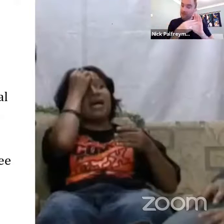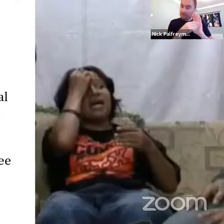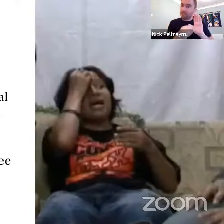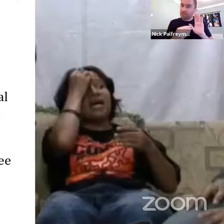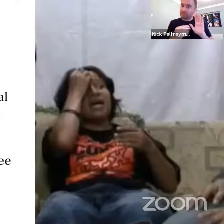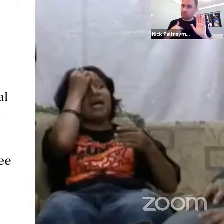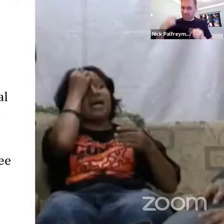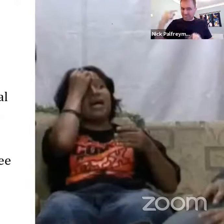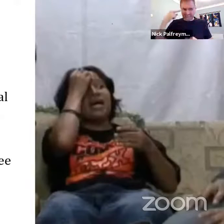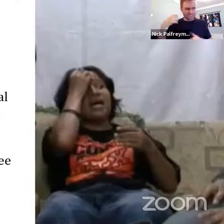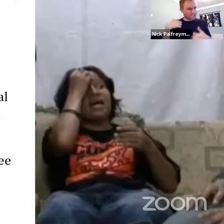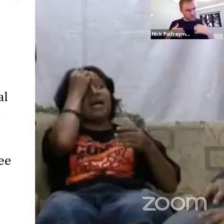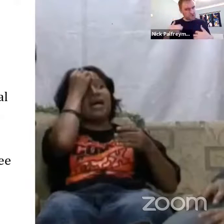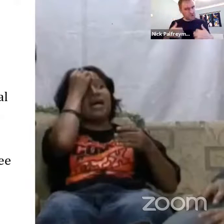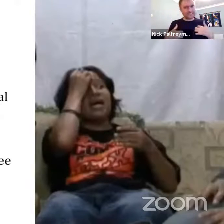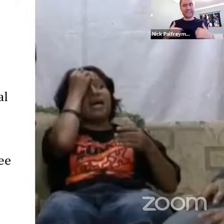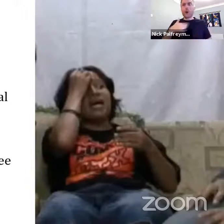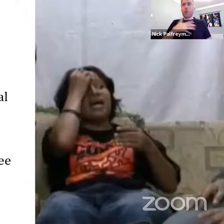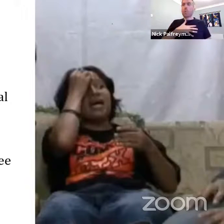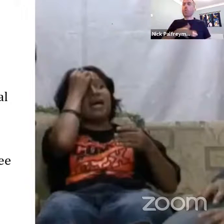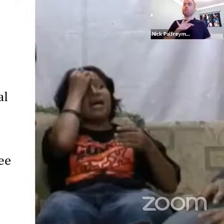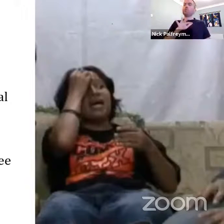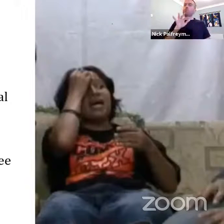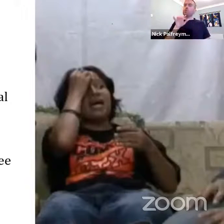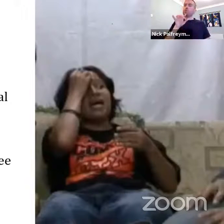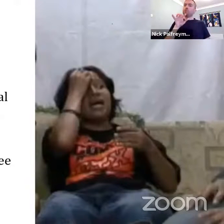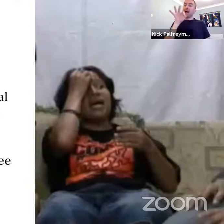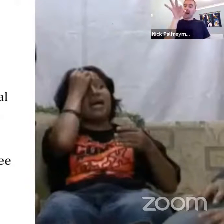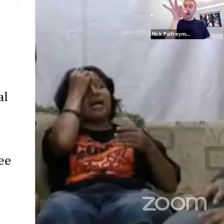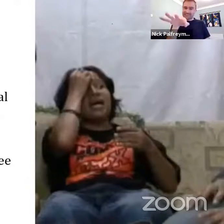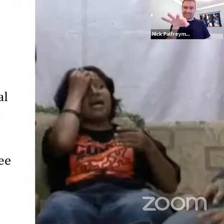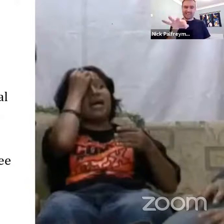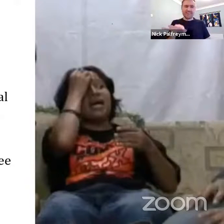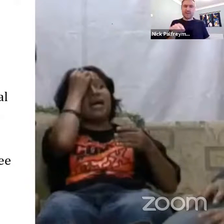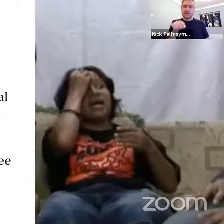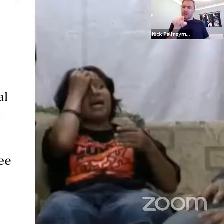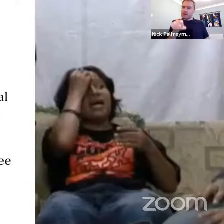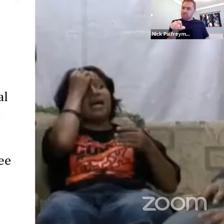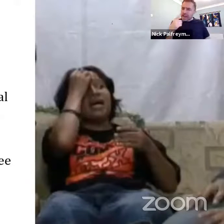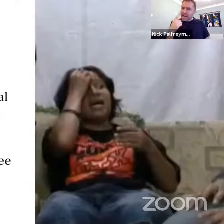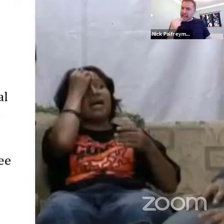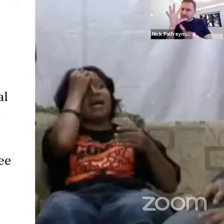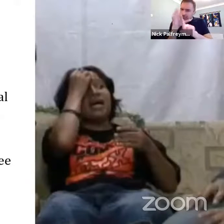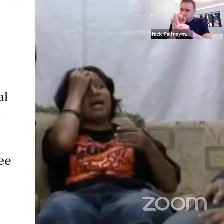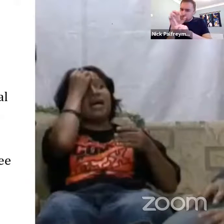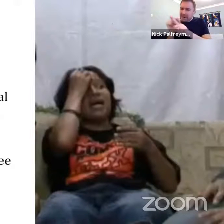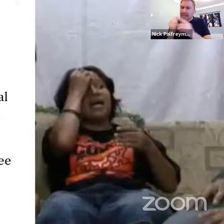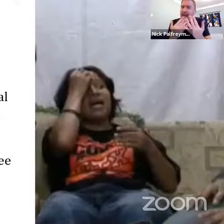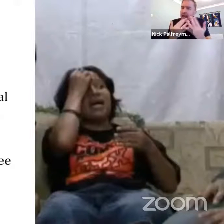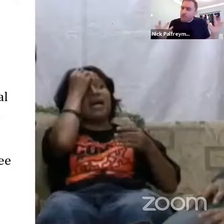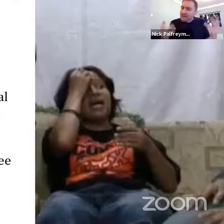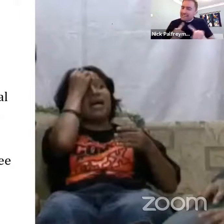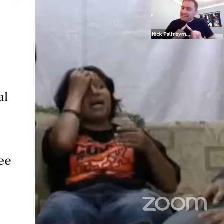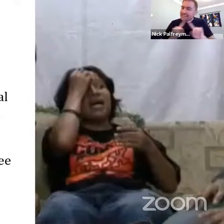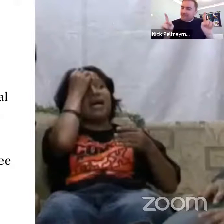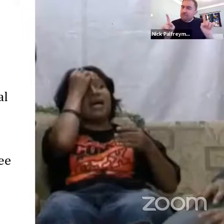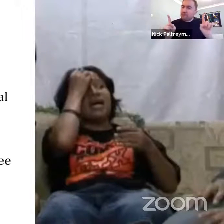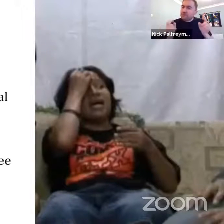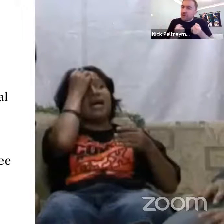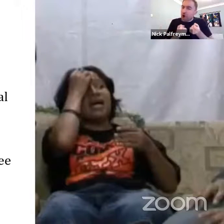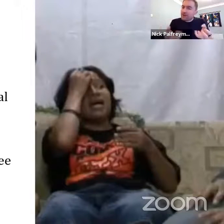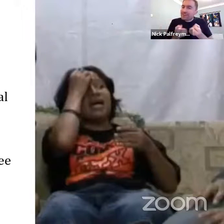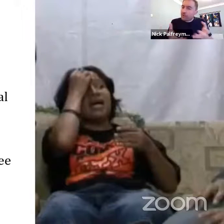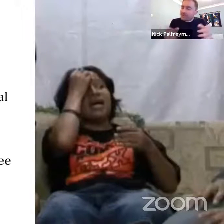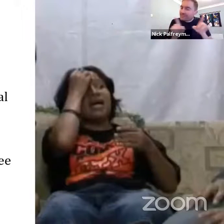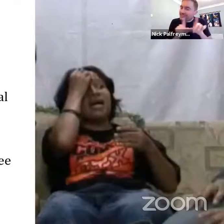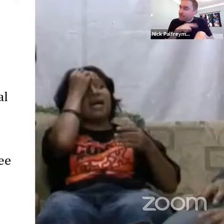And I found this particular example. And I think this is really interesting. So, I want to ask